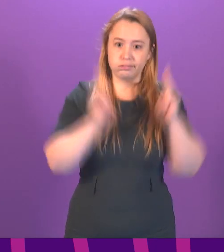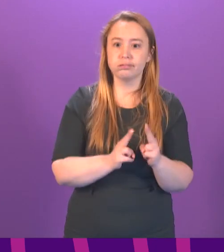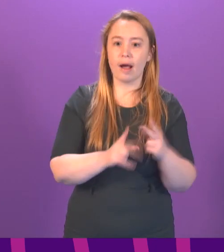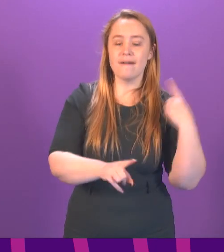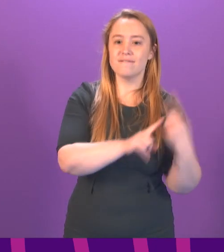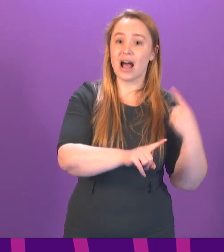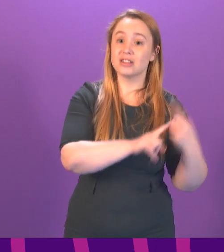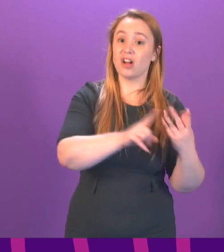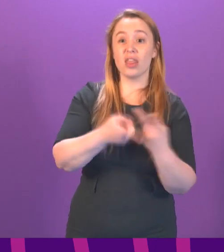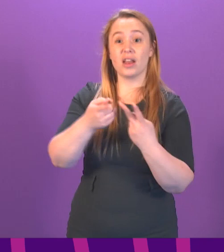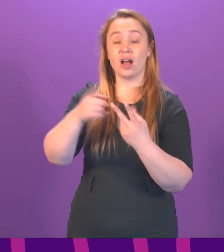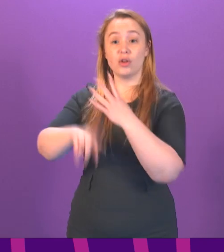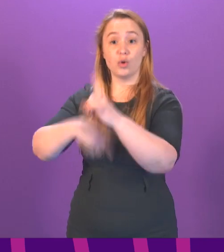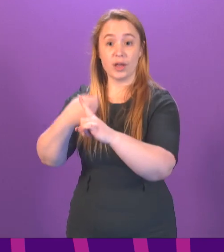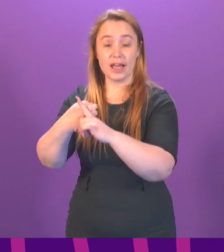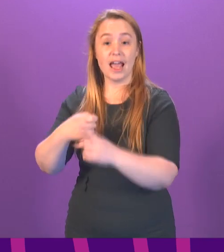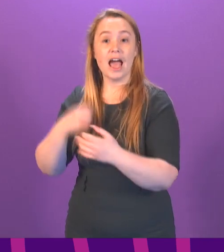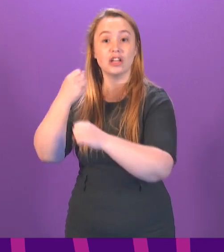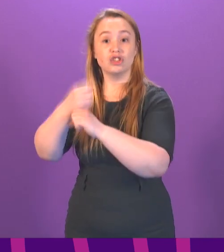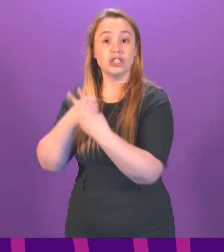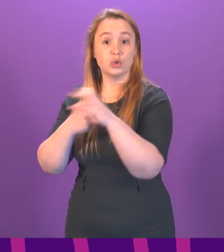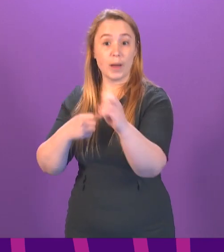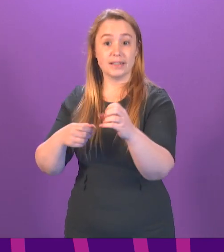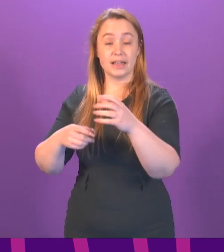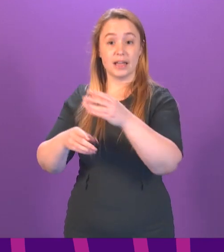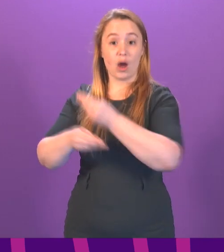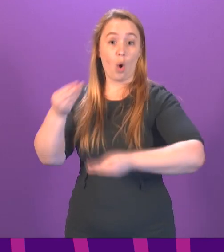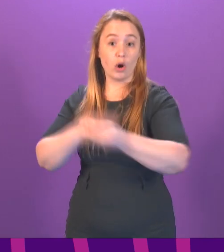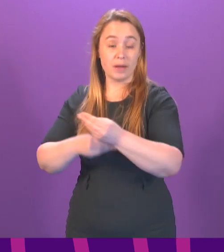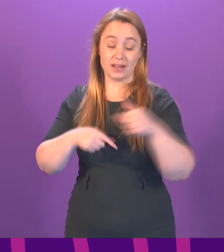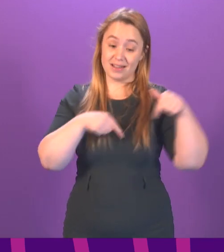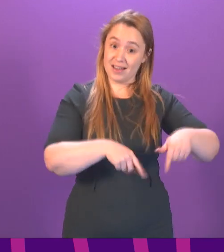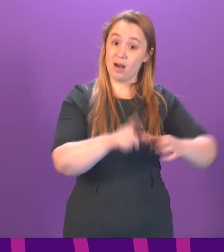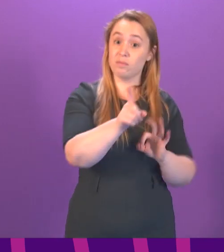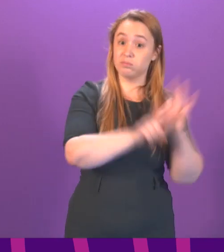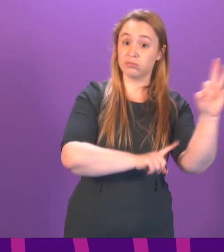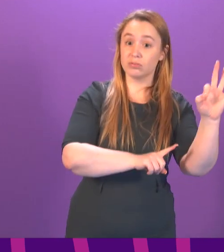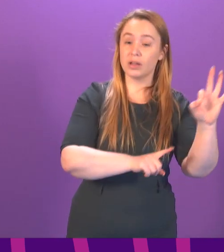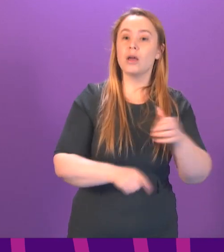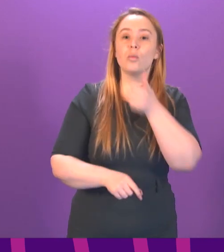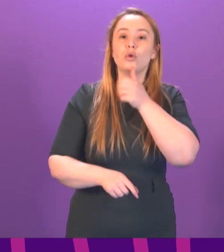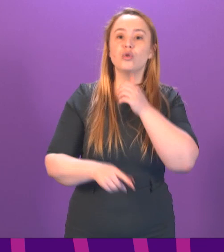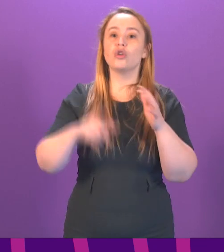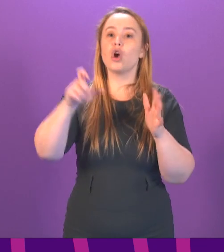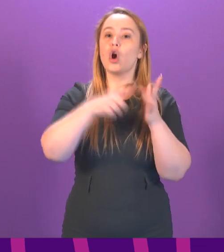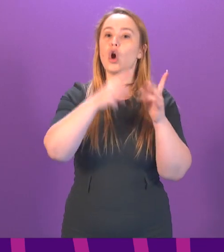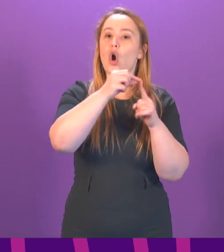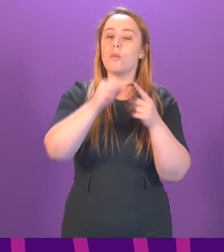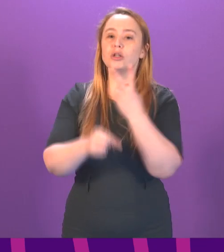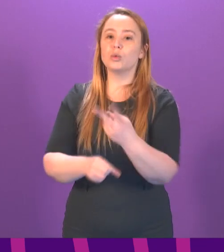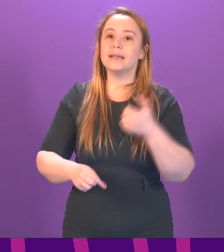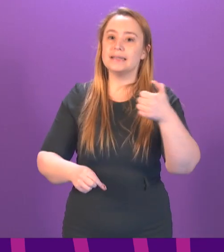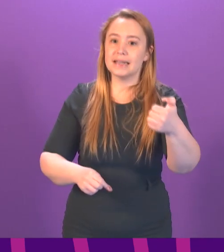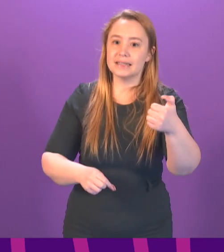faster than any G20 economy since 2008. We also intend to use the opportunity of COP26 and our role